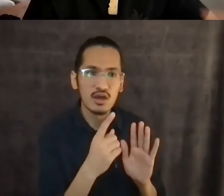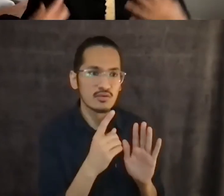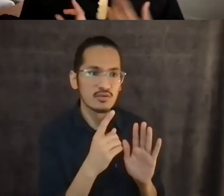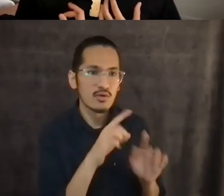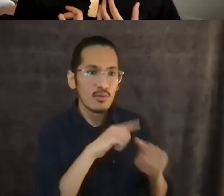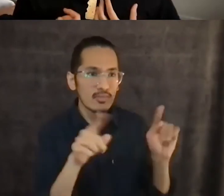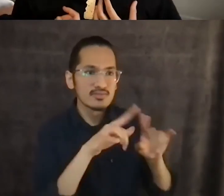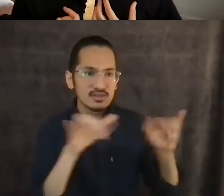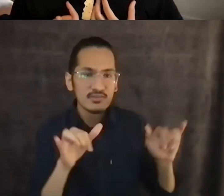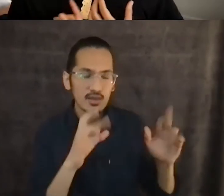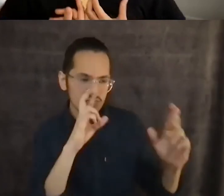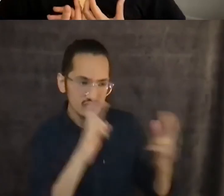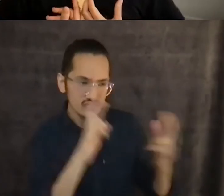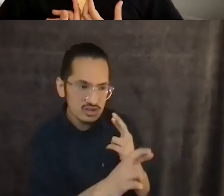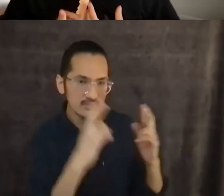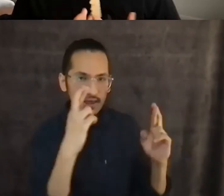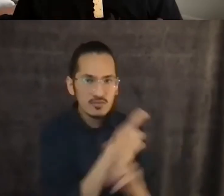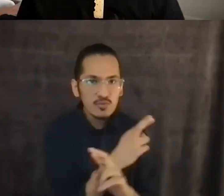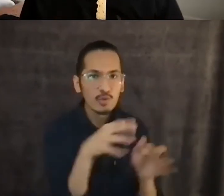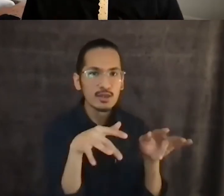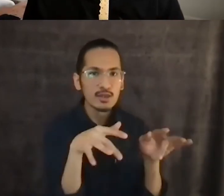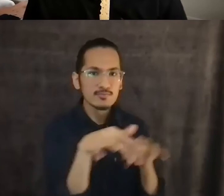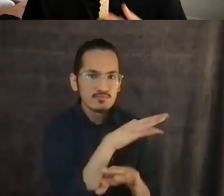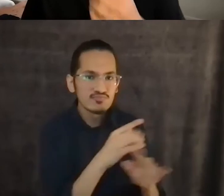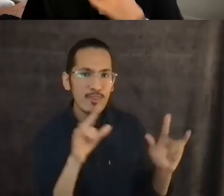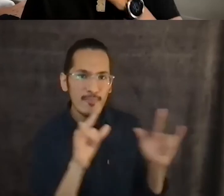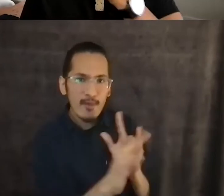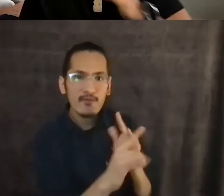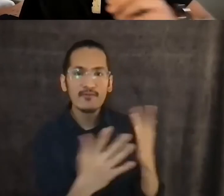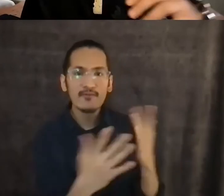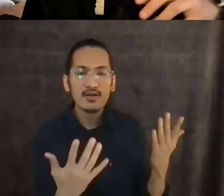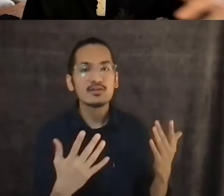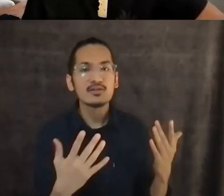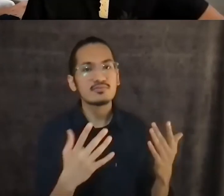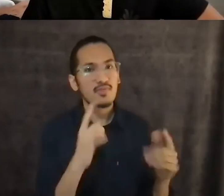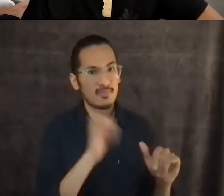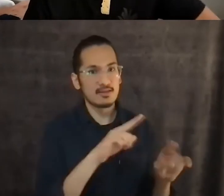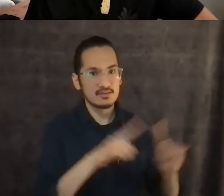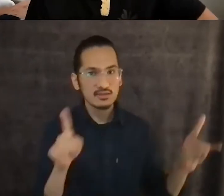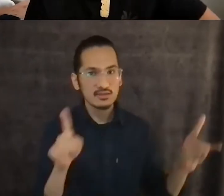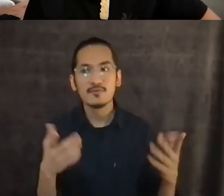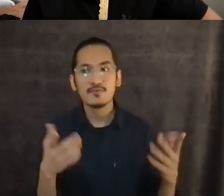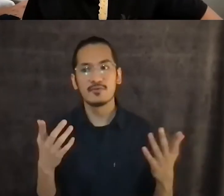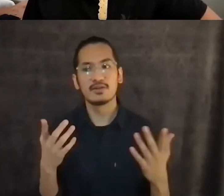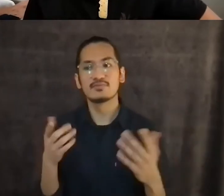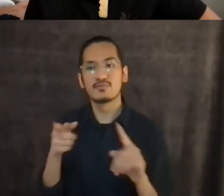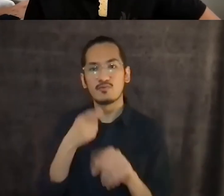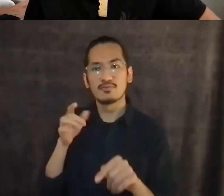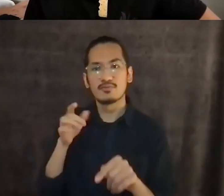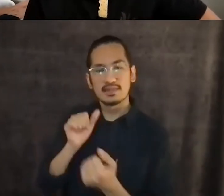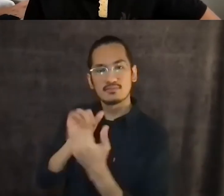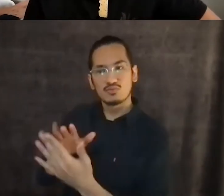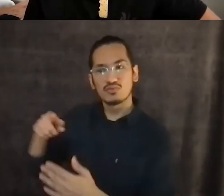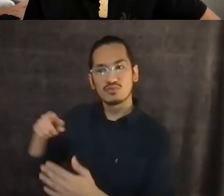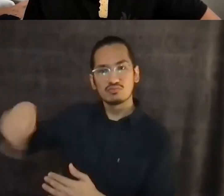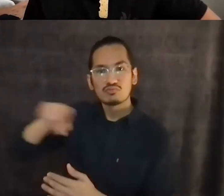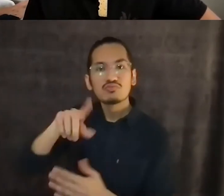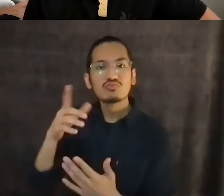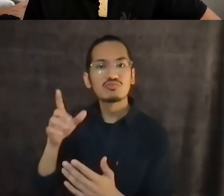different than because I'm, I'm an indigenous scholar and author working in a colonial violent colonial space. That's different